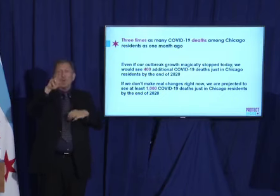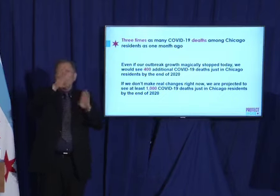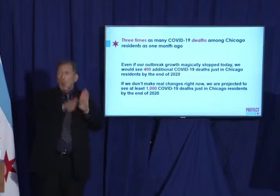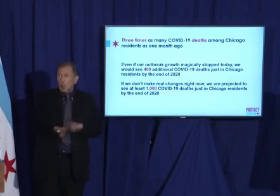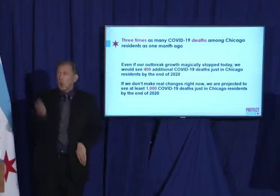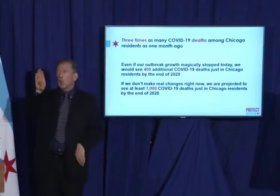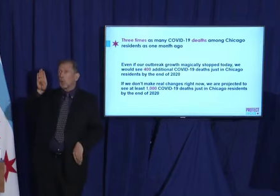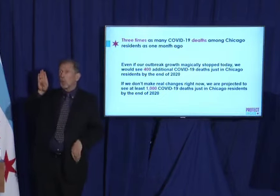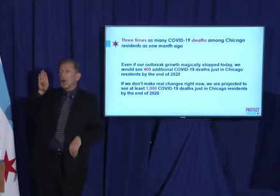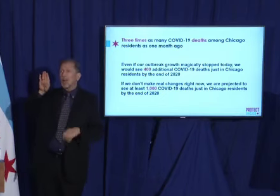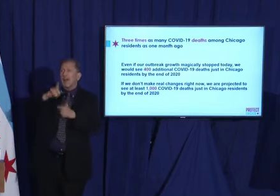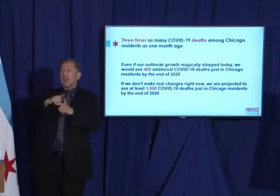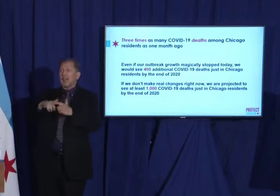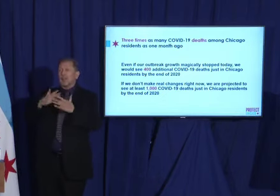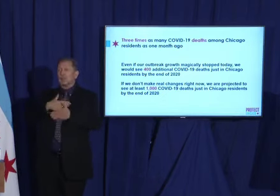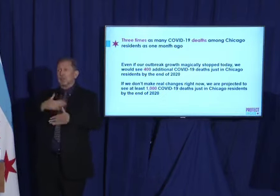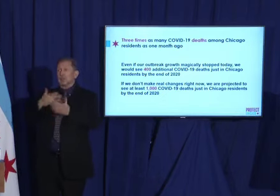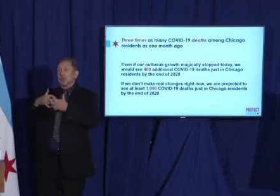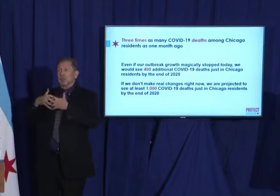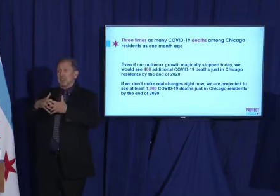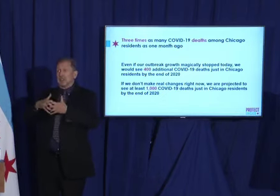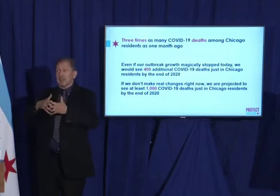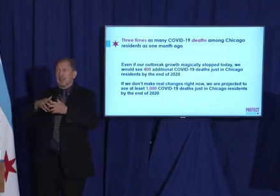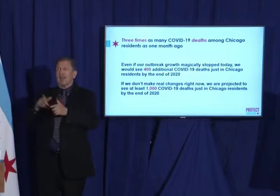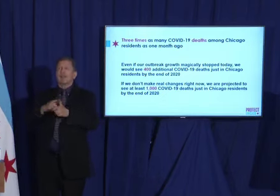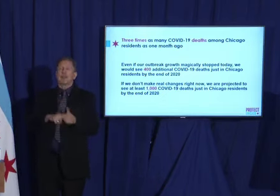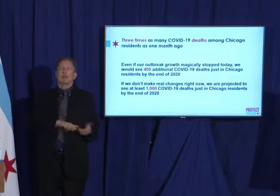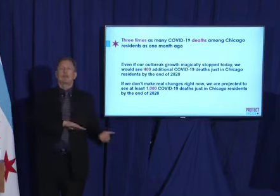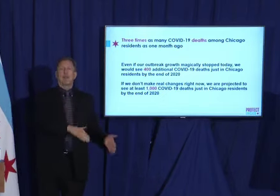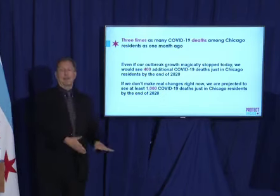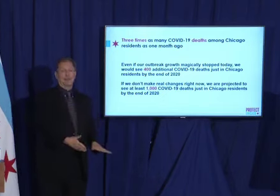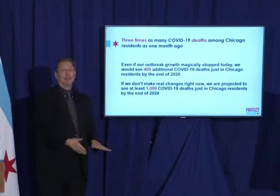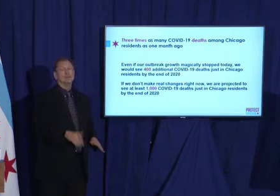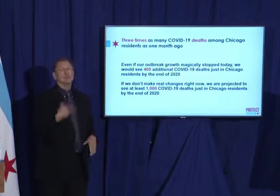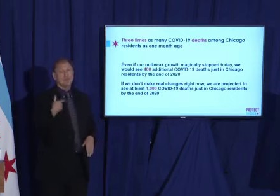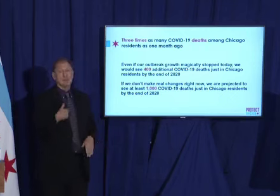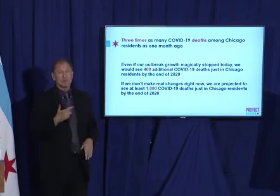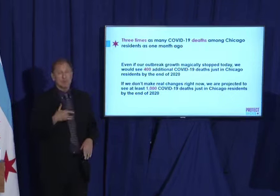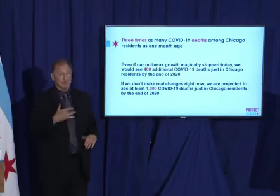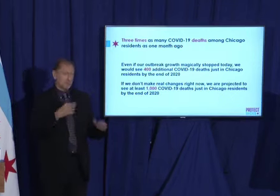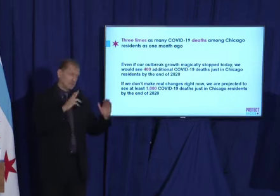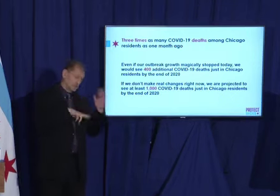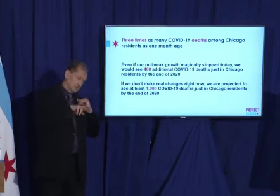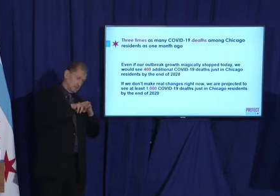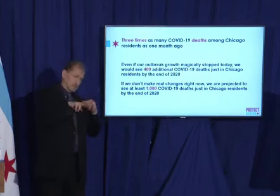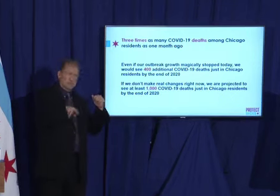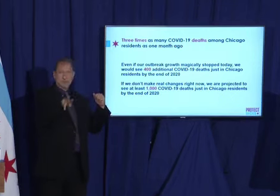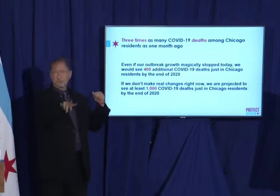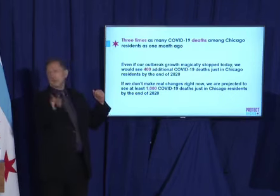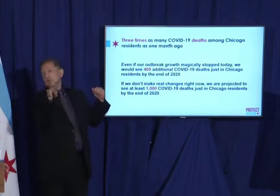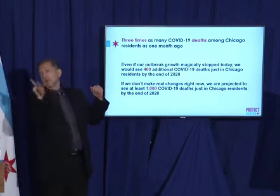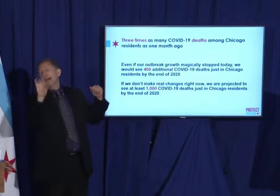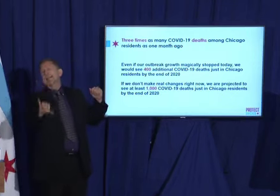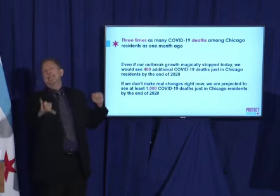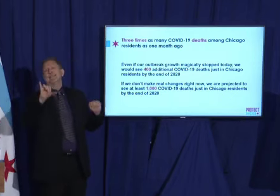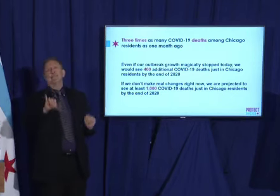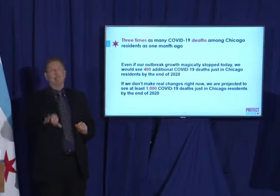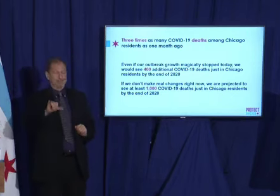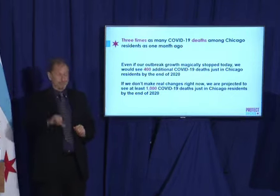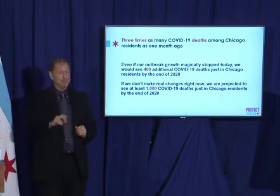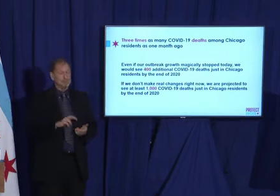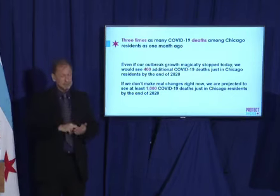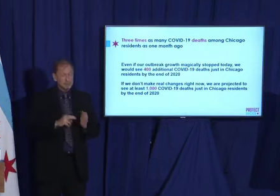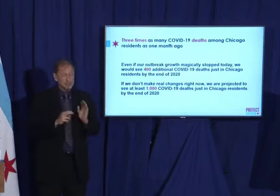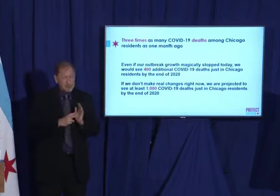And so you heard the mayor say that we are projected, if we do not see major improvements here, to have at least